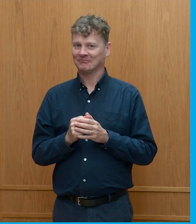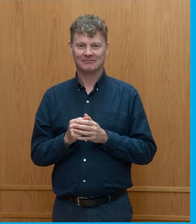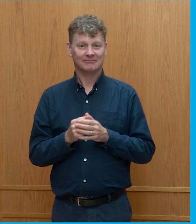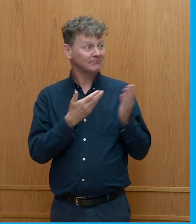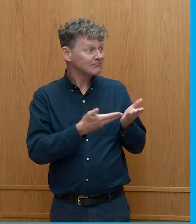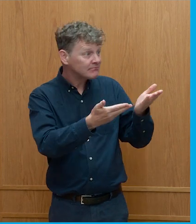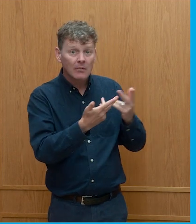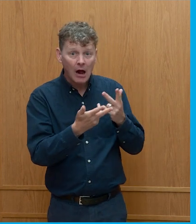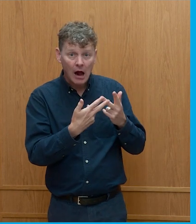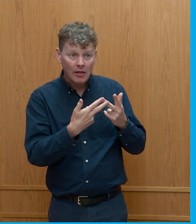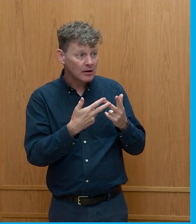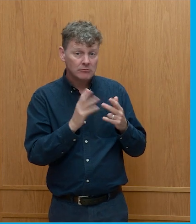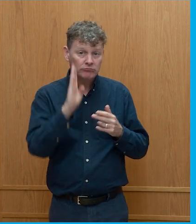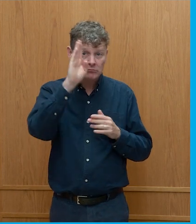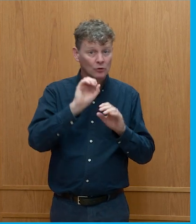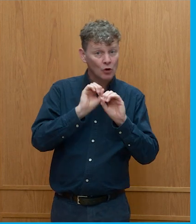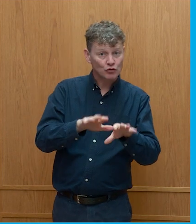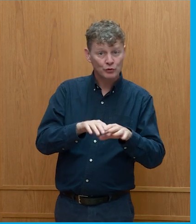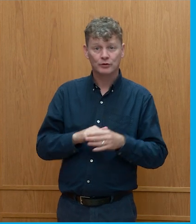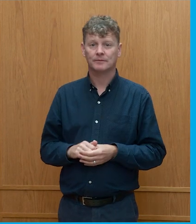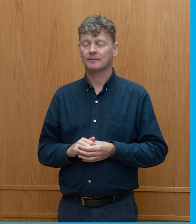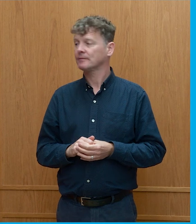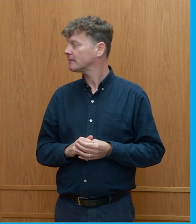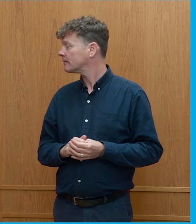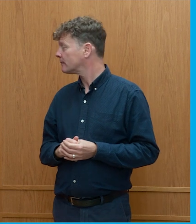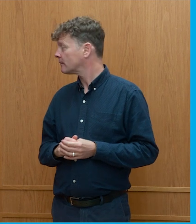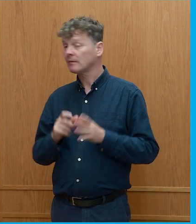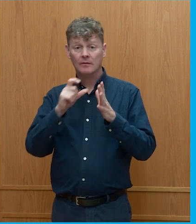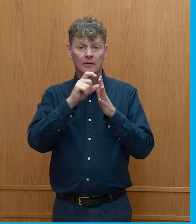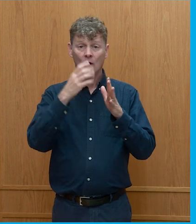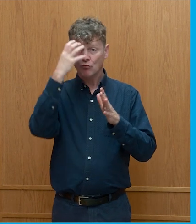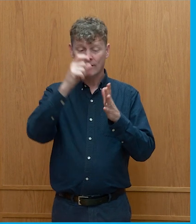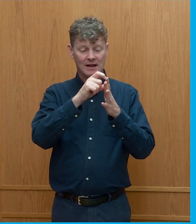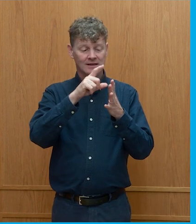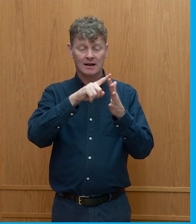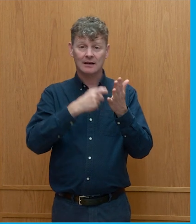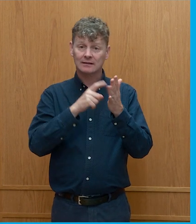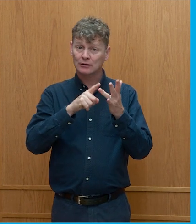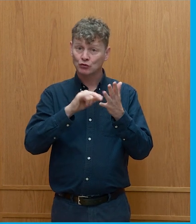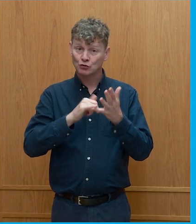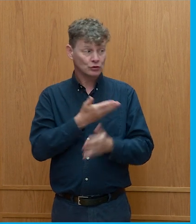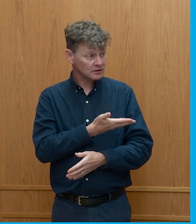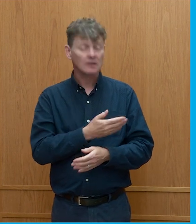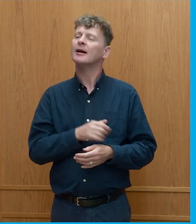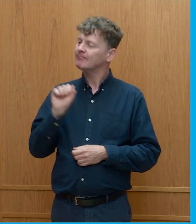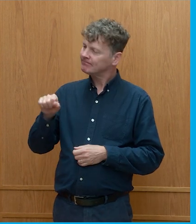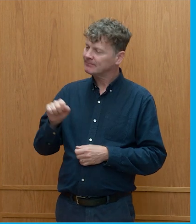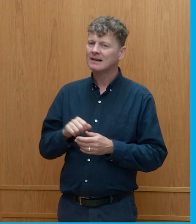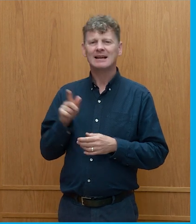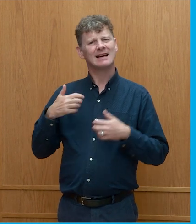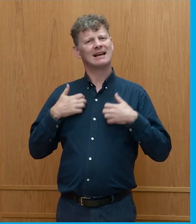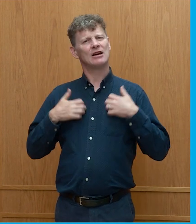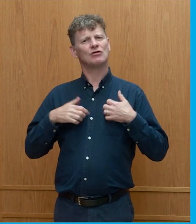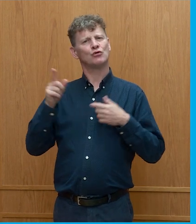Who would like to contribute next? Professor de Roost? Yeah, so it's interesting that you mentioned the